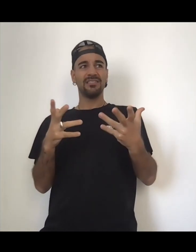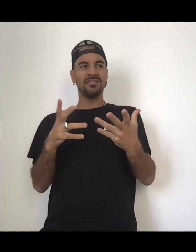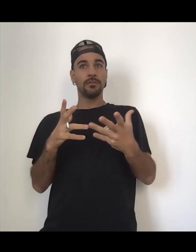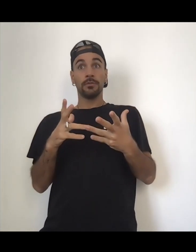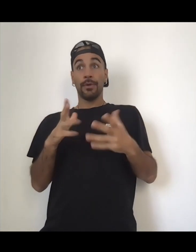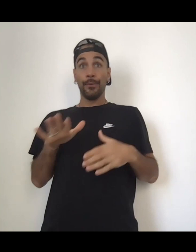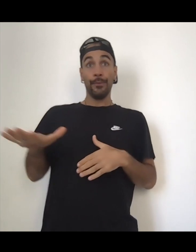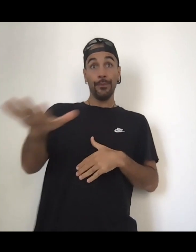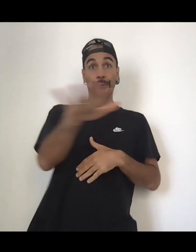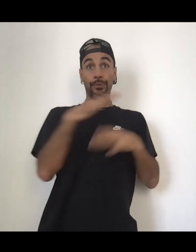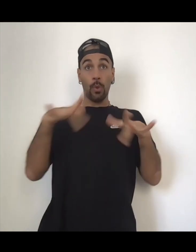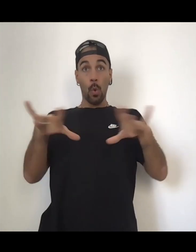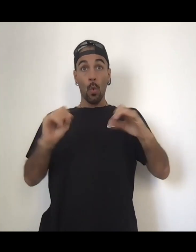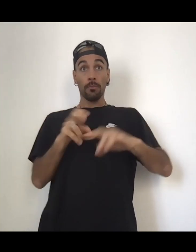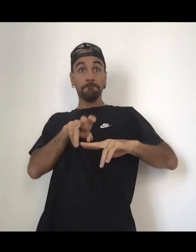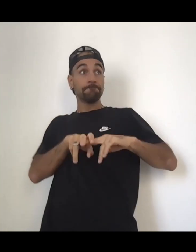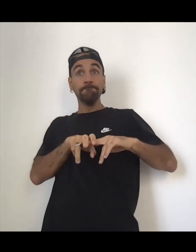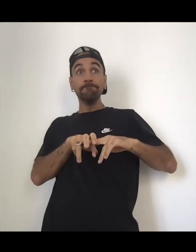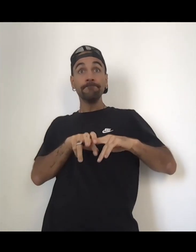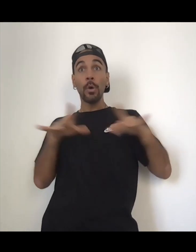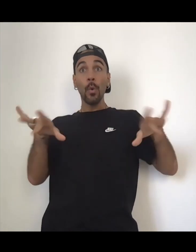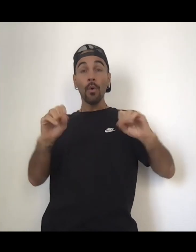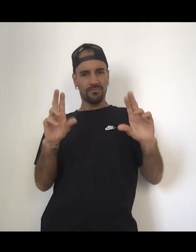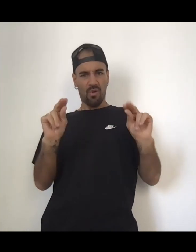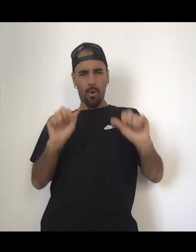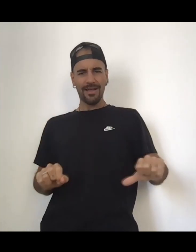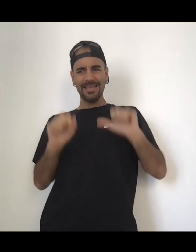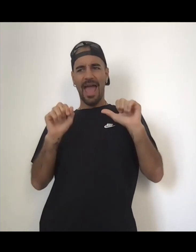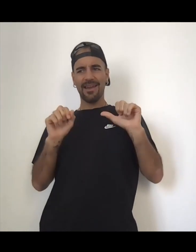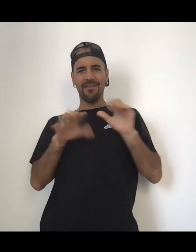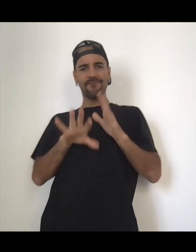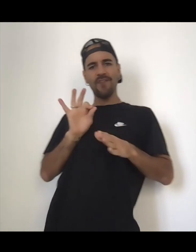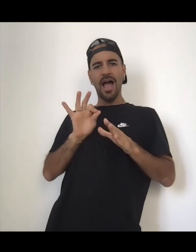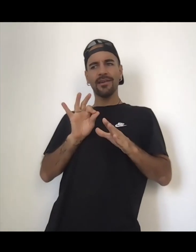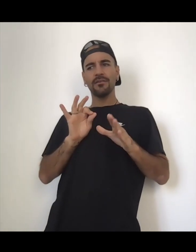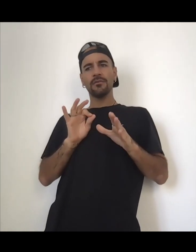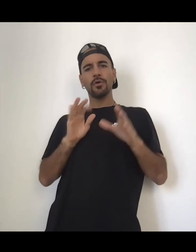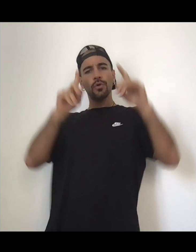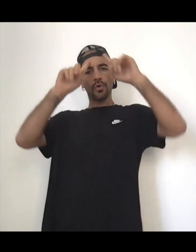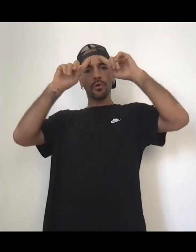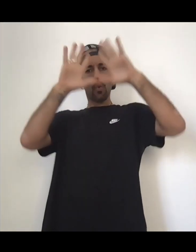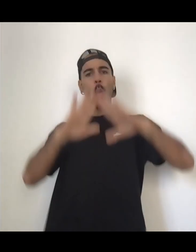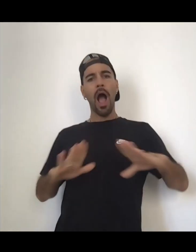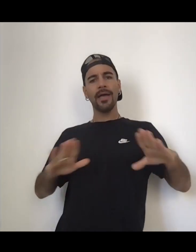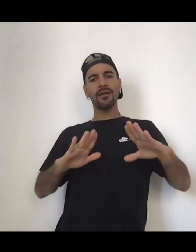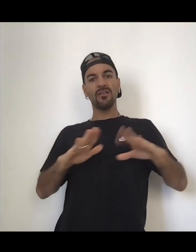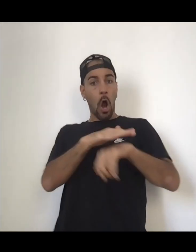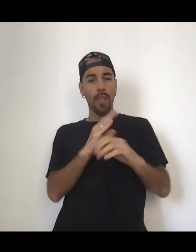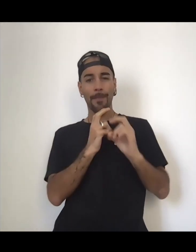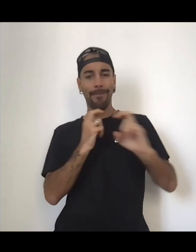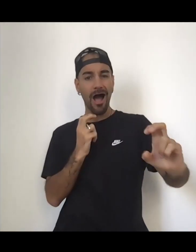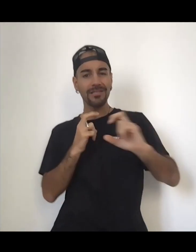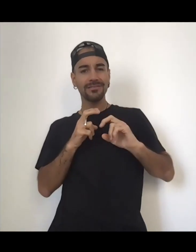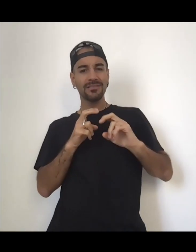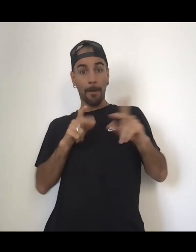a busy bus taking transportation. You could find it with a child screaming. You can, you can find it in different ways at certain times